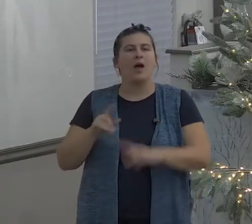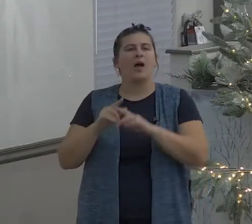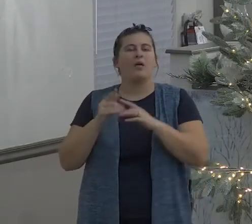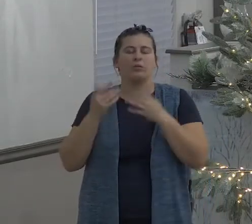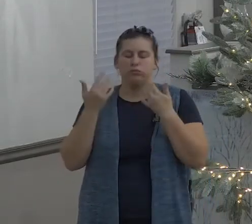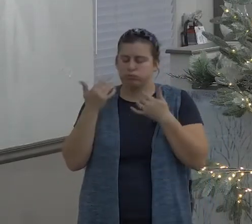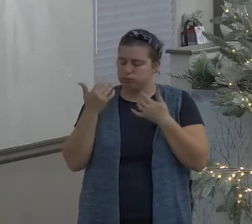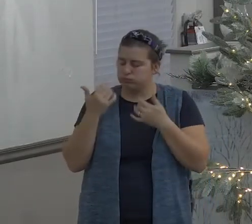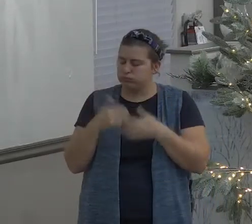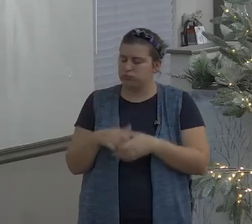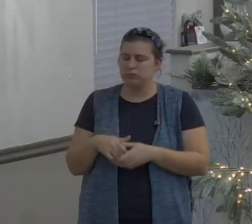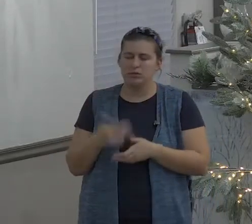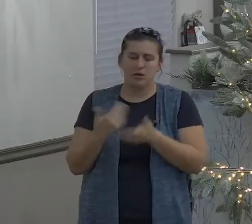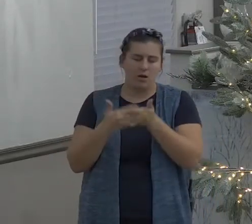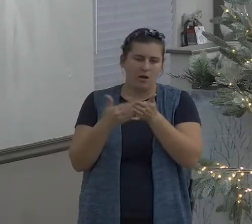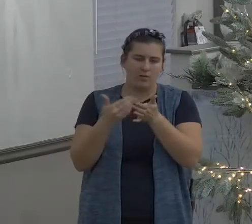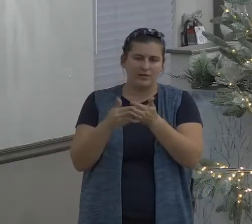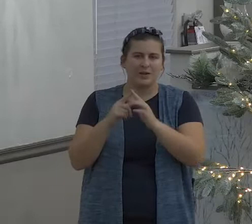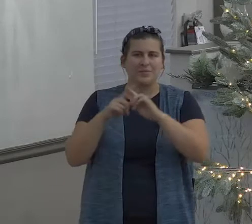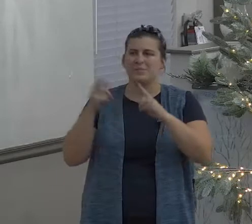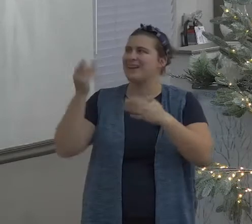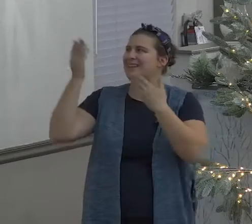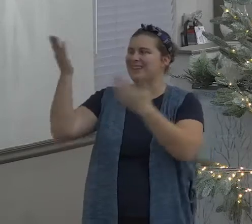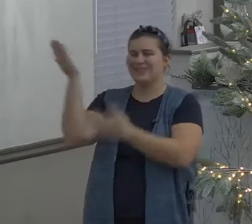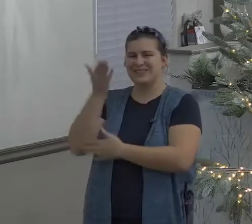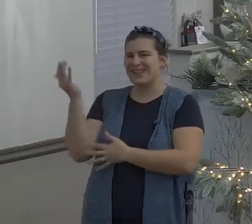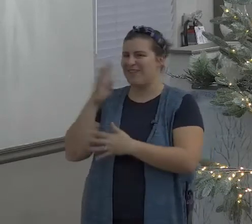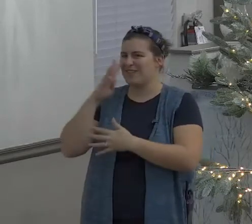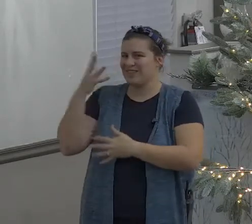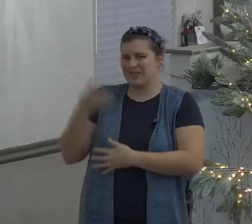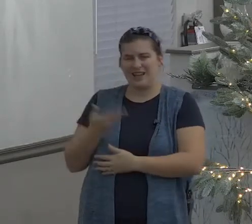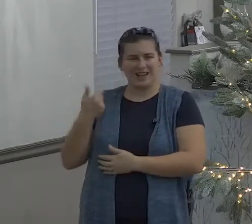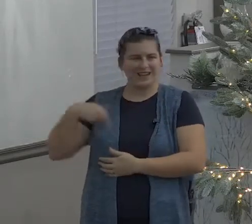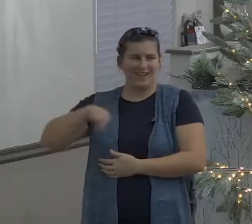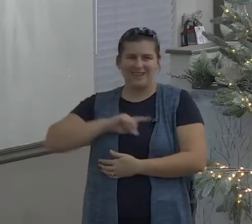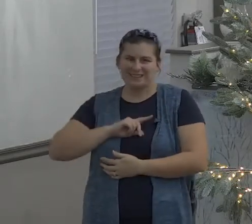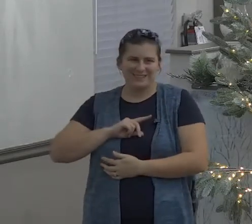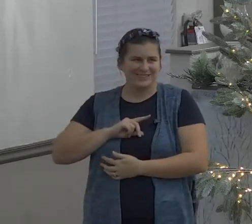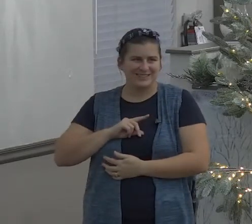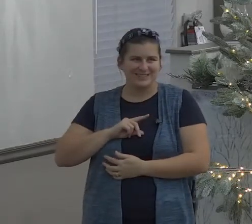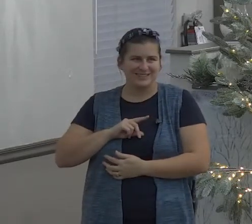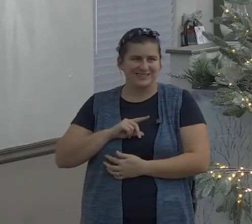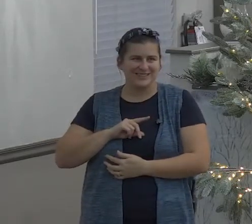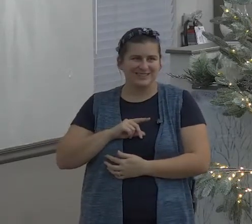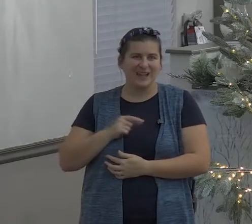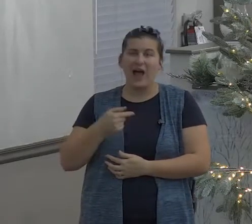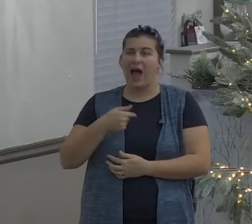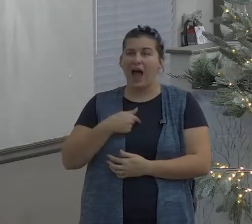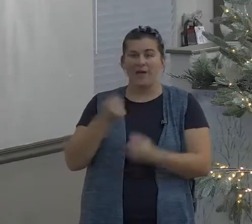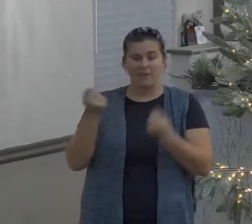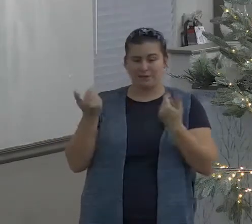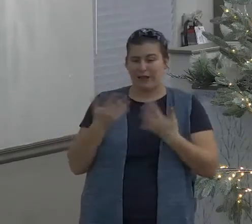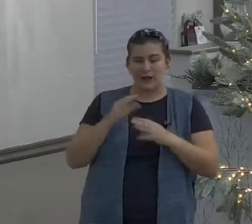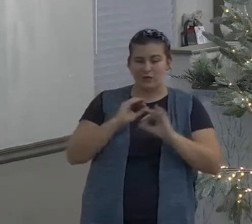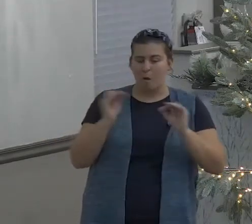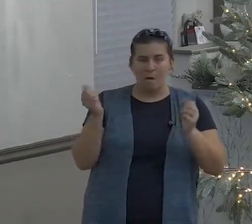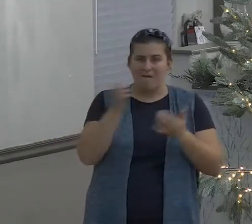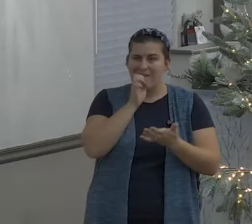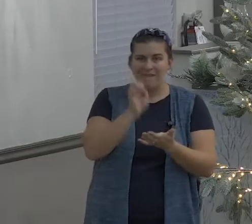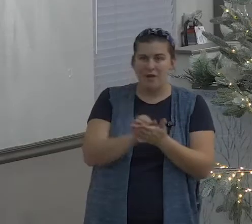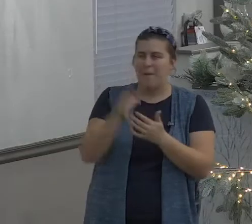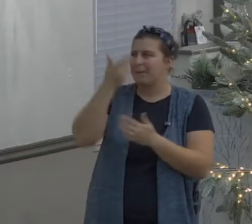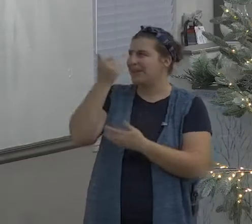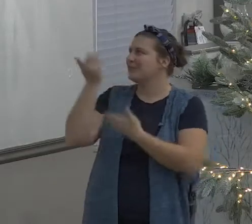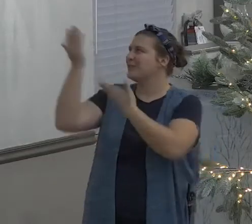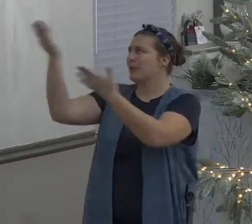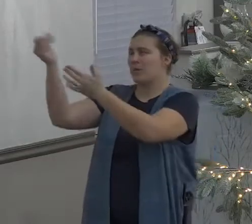he won't forsake you oh how many times have we forsaken the Lord how many